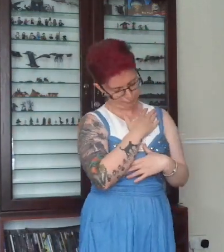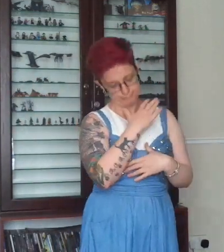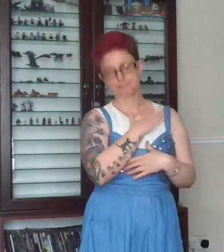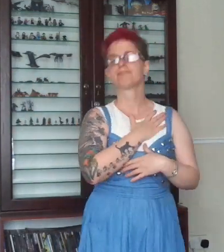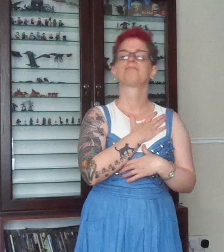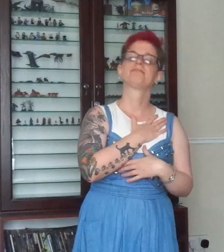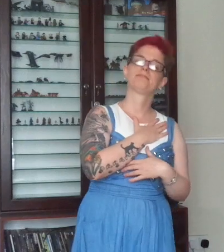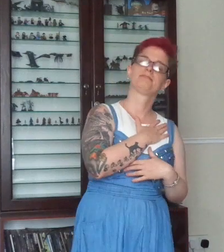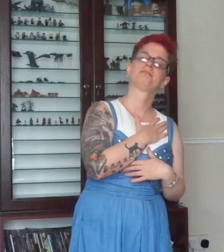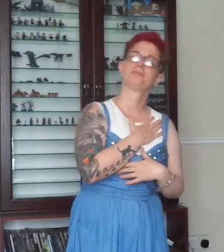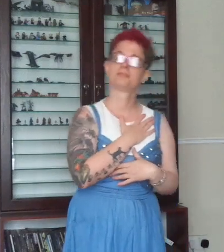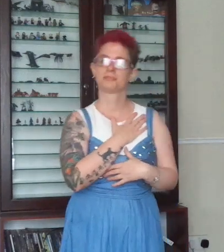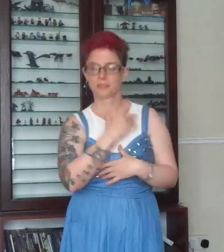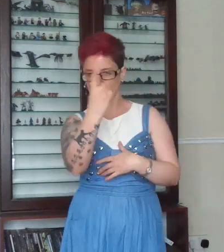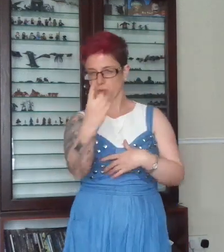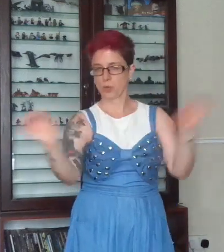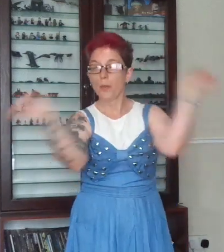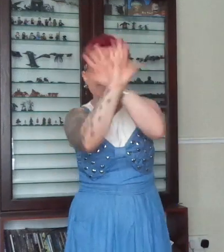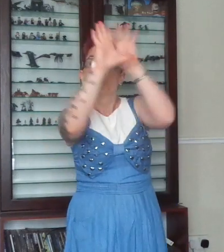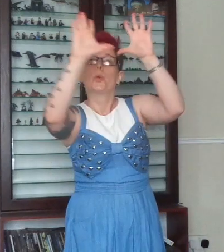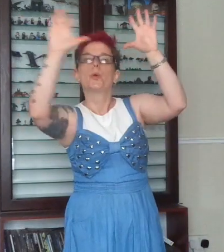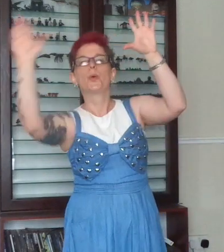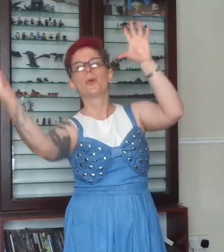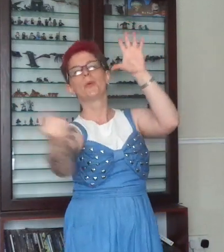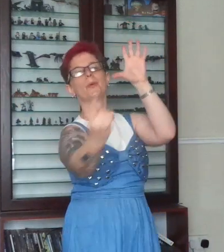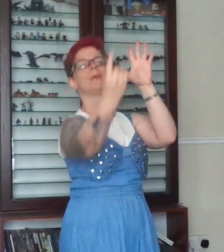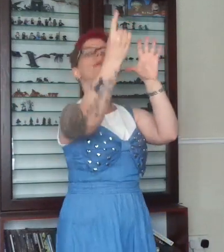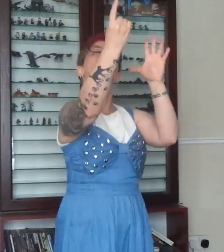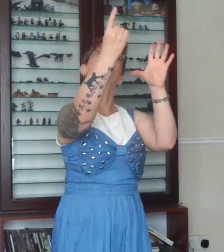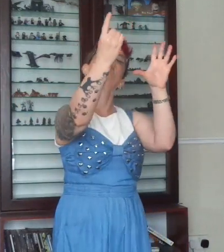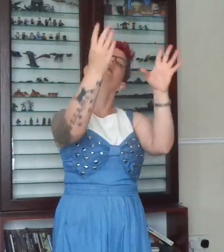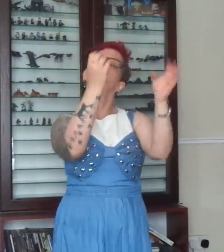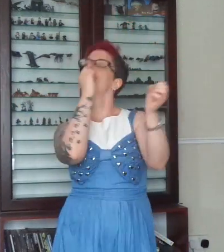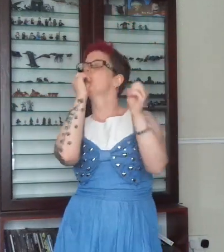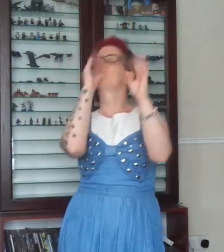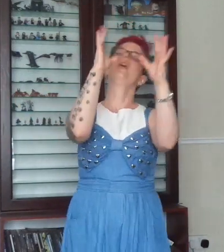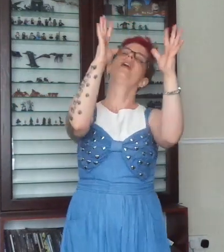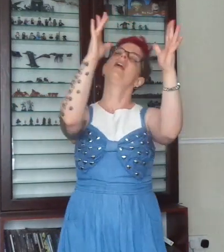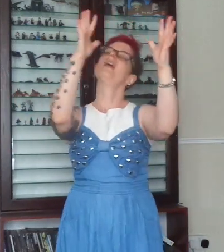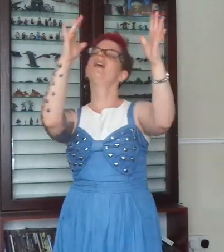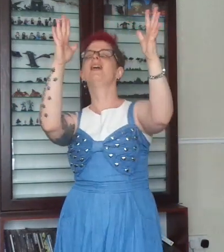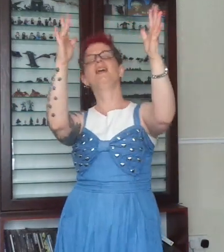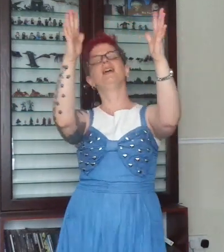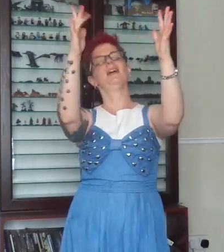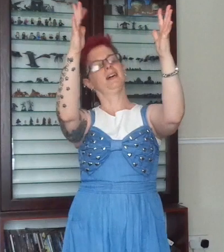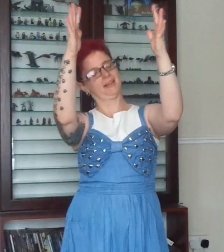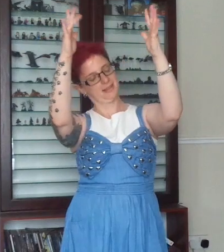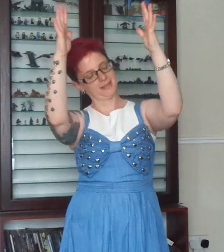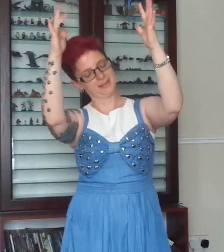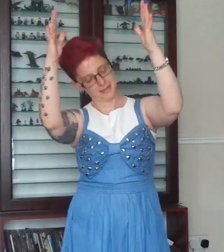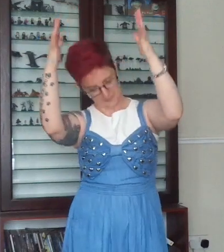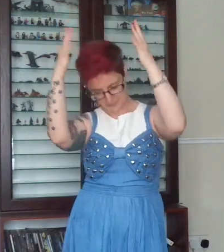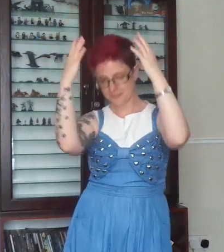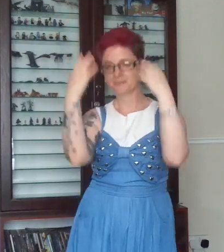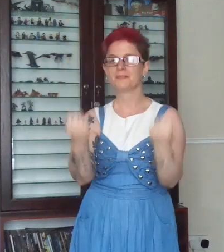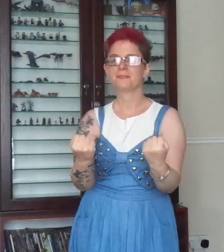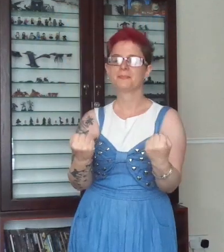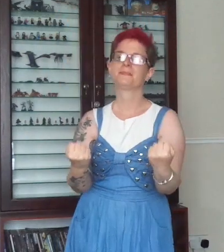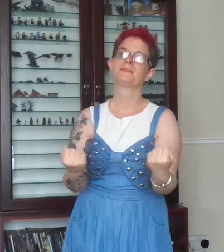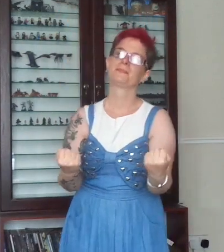And if only you could see yourself in my eyes, you'd see you shine, you shine I